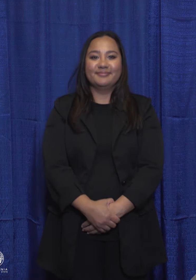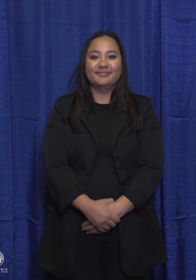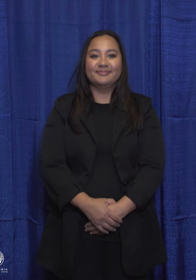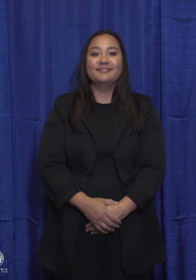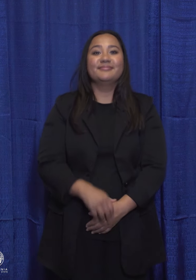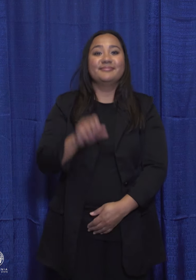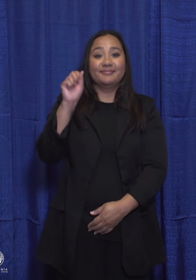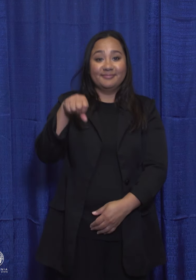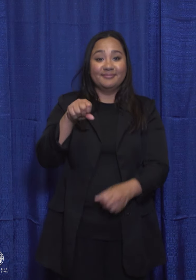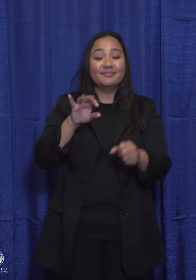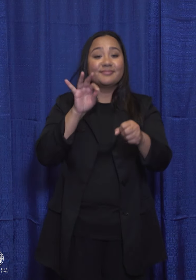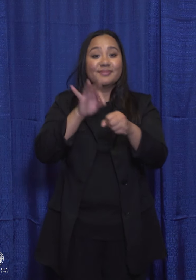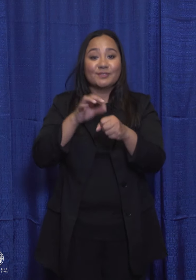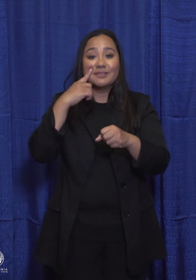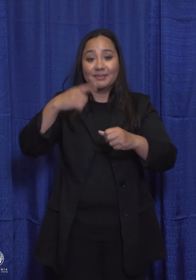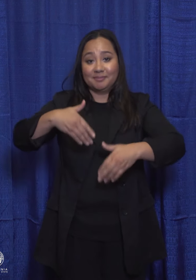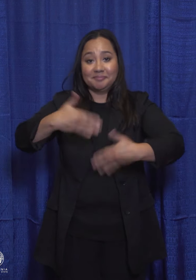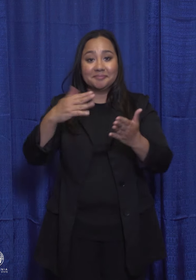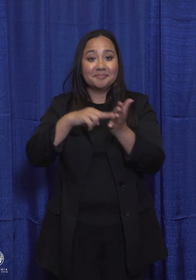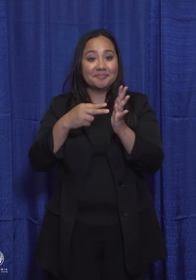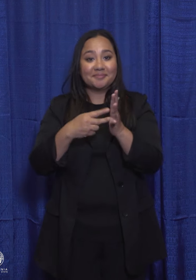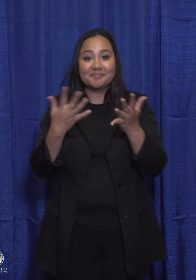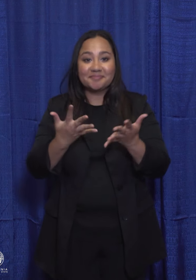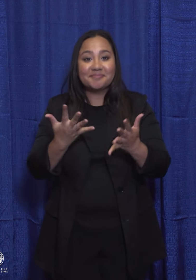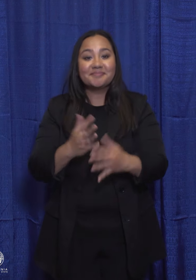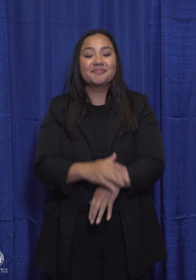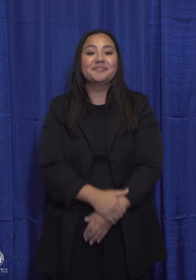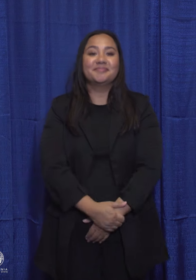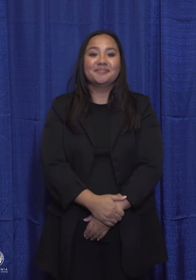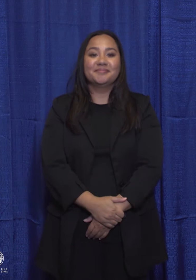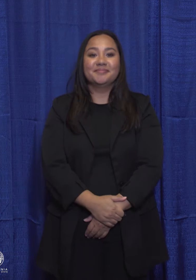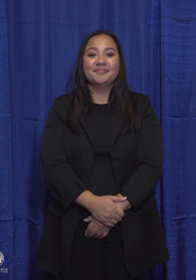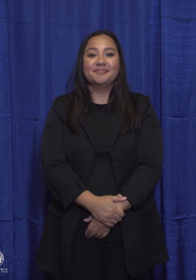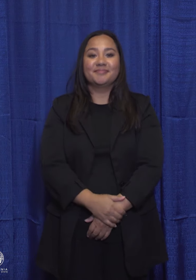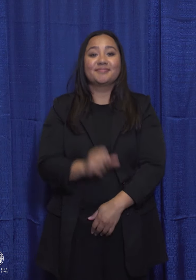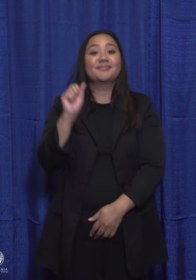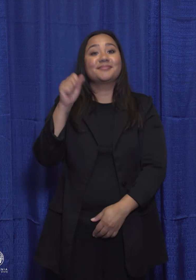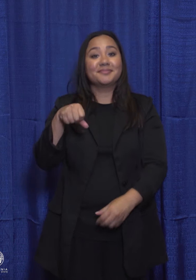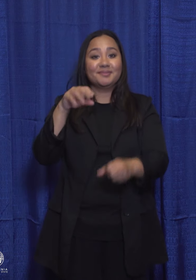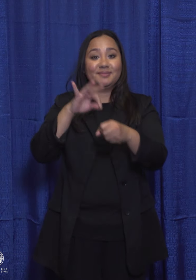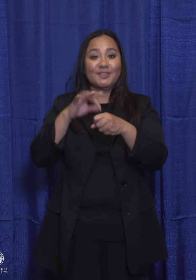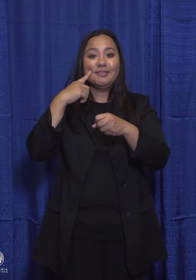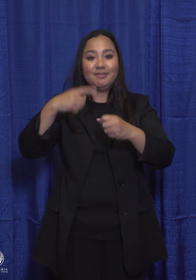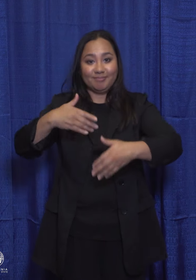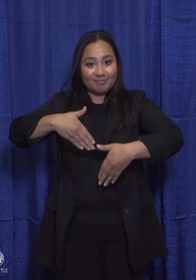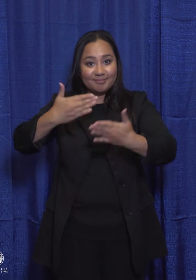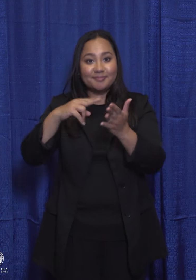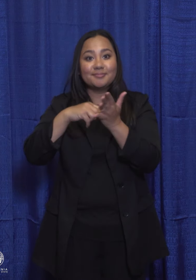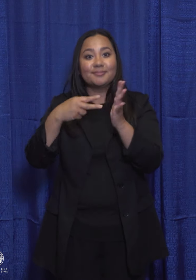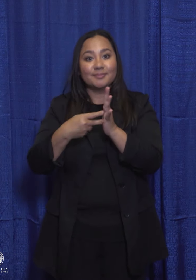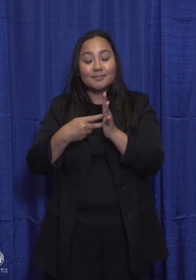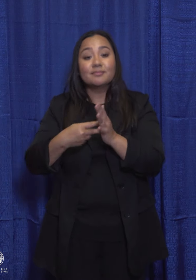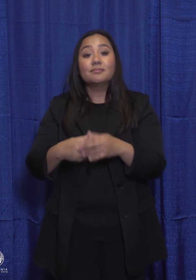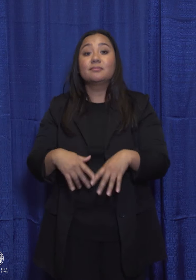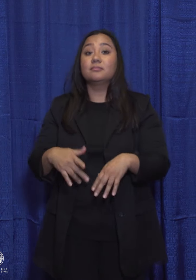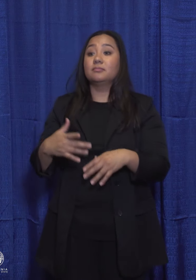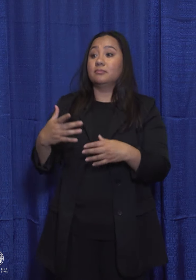A yes vote on this measure means... A yes vote on this measure means involuntary servitude